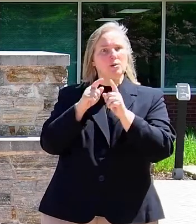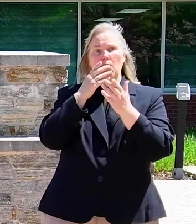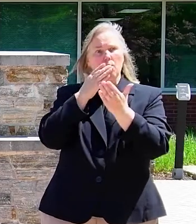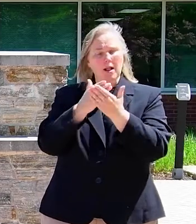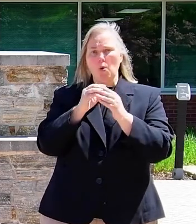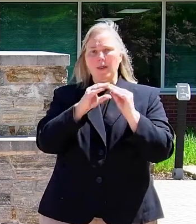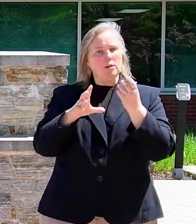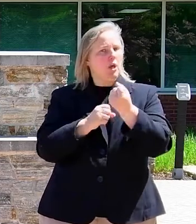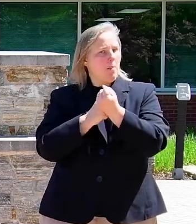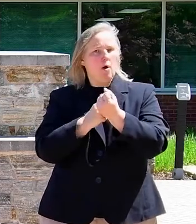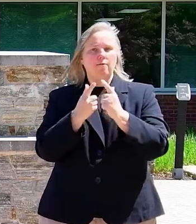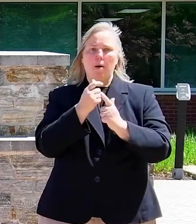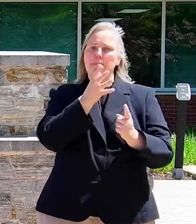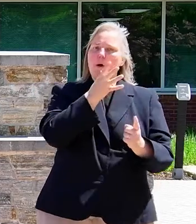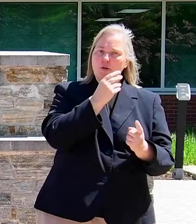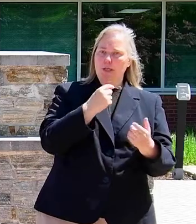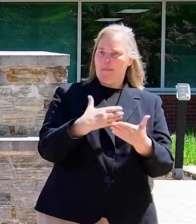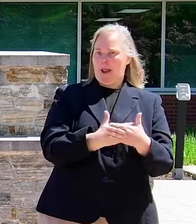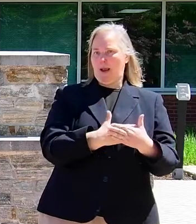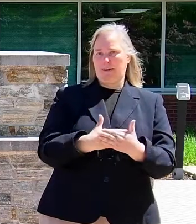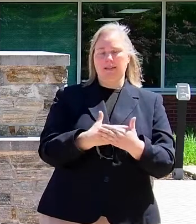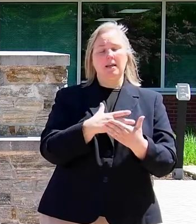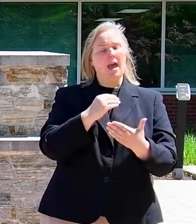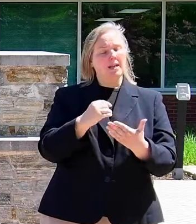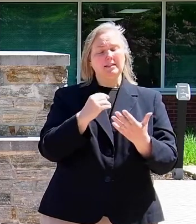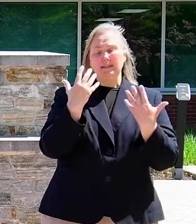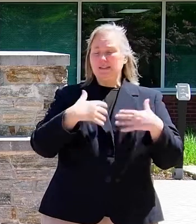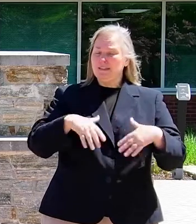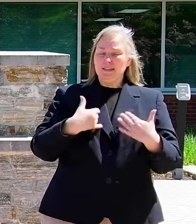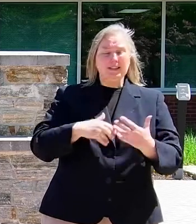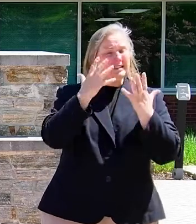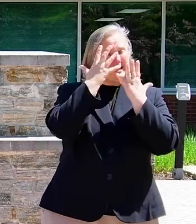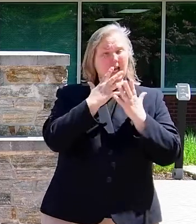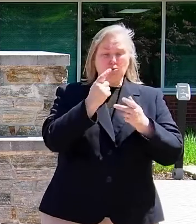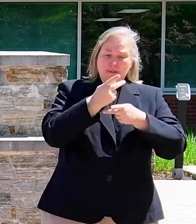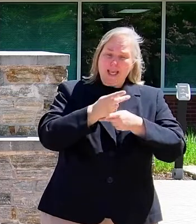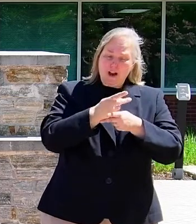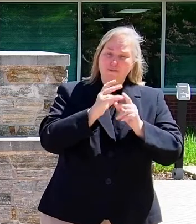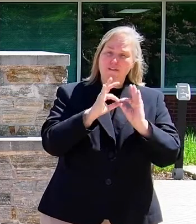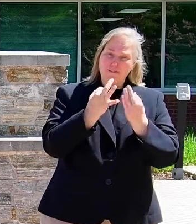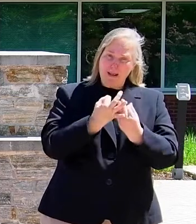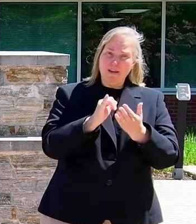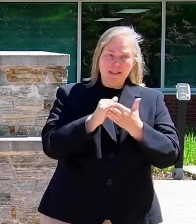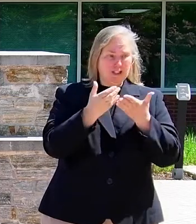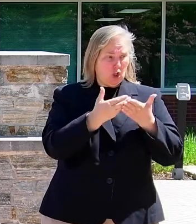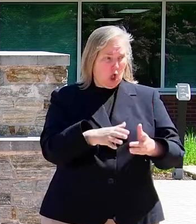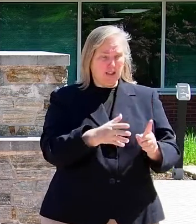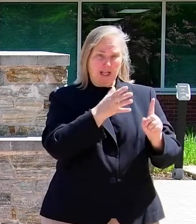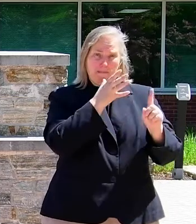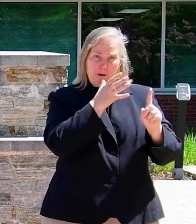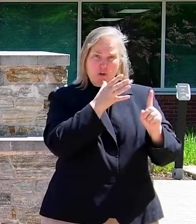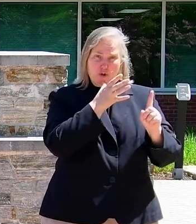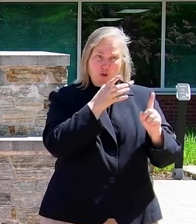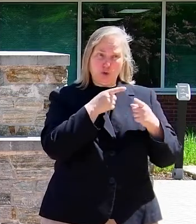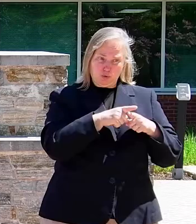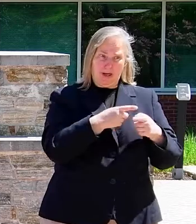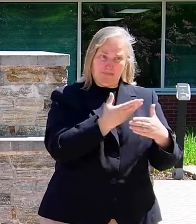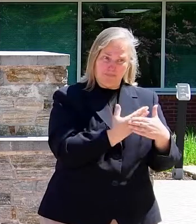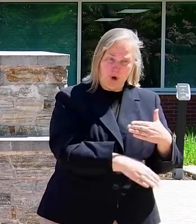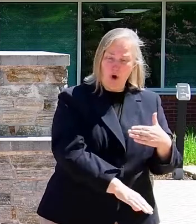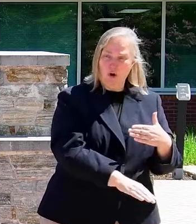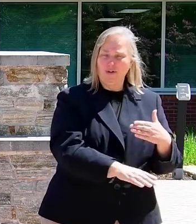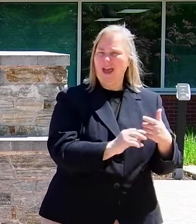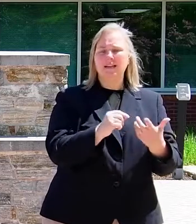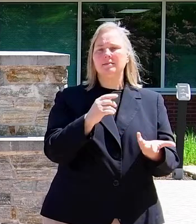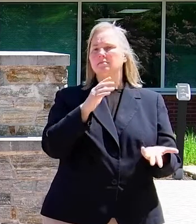of mothers and babies. And it is sad to take care of a family that has lost a mother in childbirth, and it's not